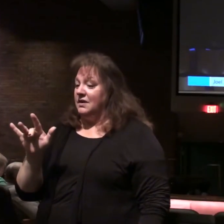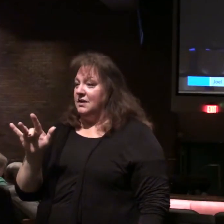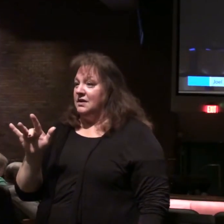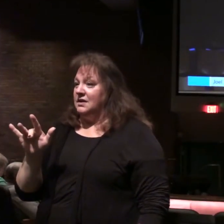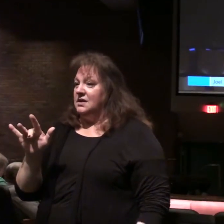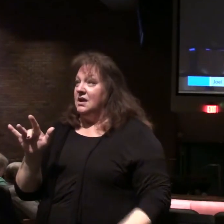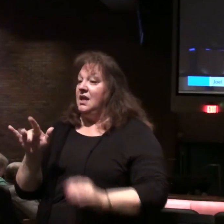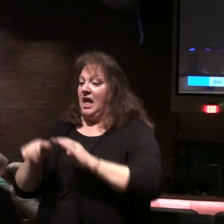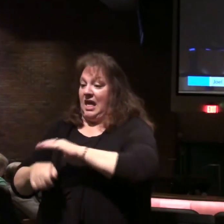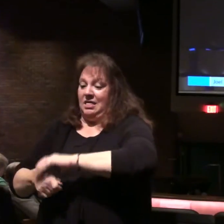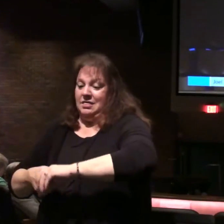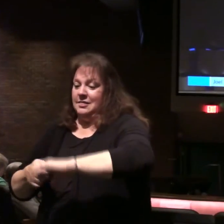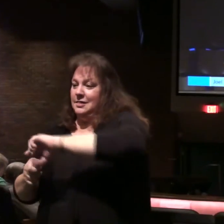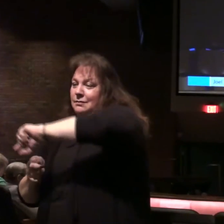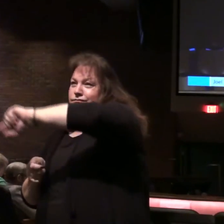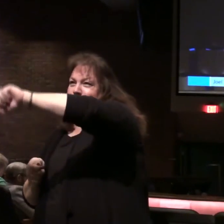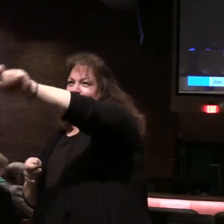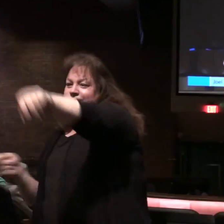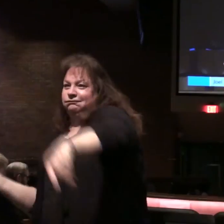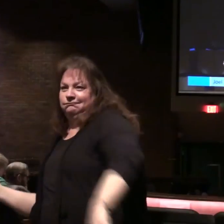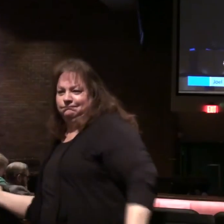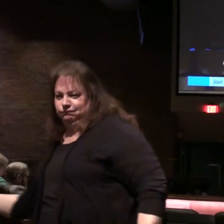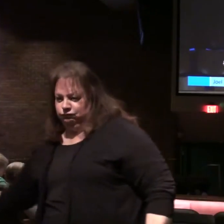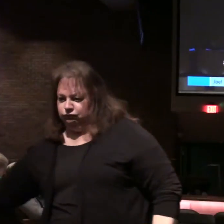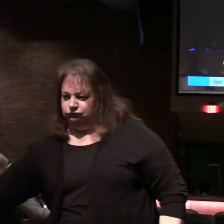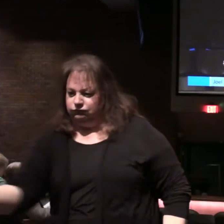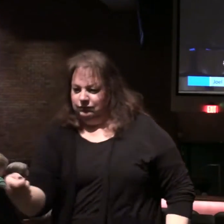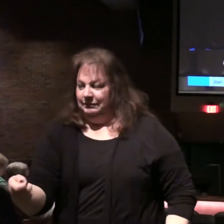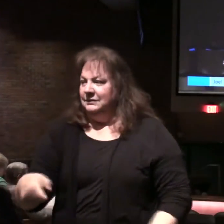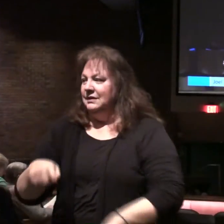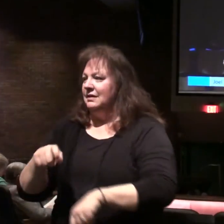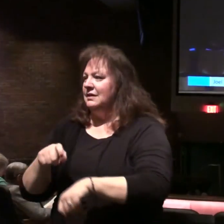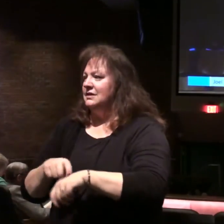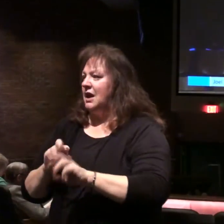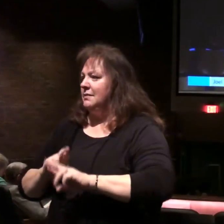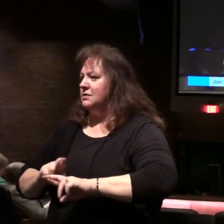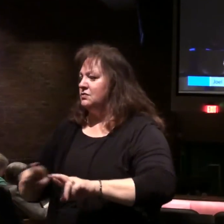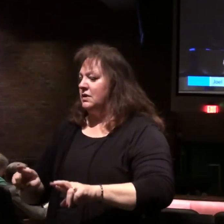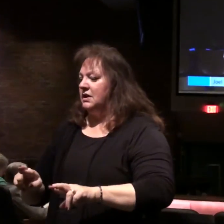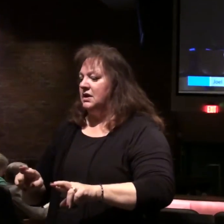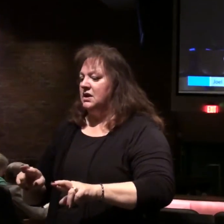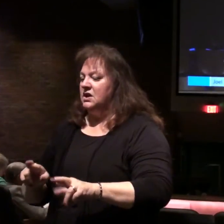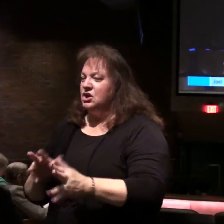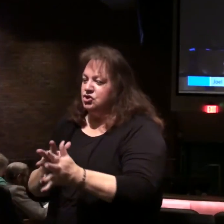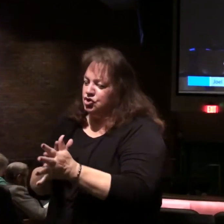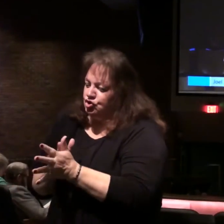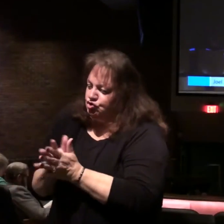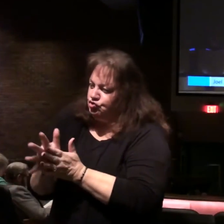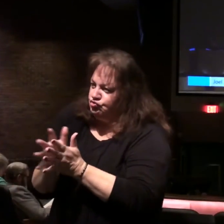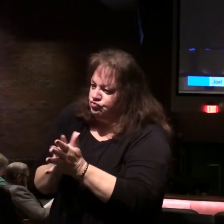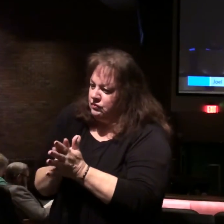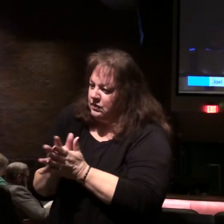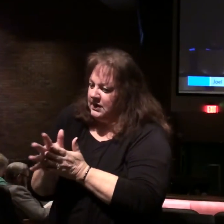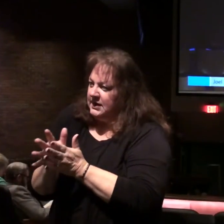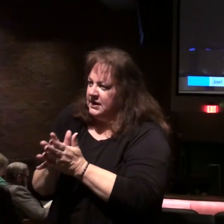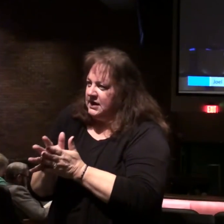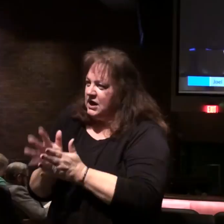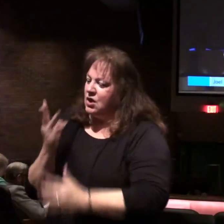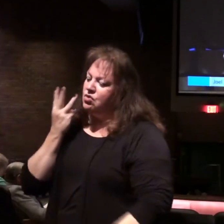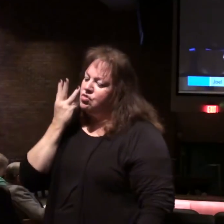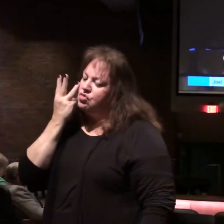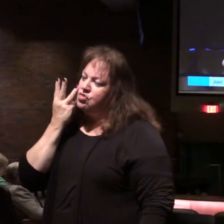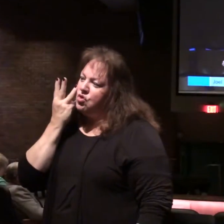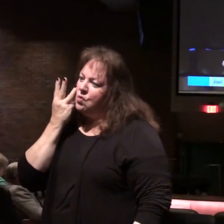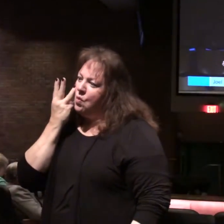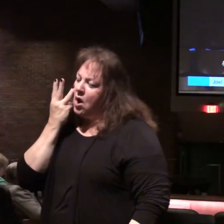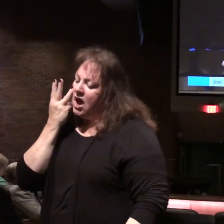in the sickle, for the harvest is ripe. come, tread, for the winepress